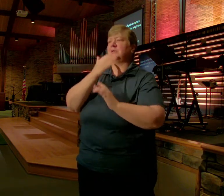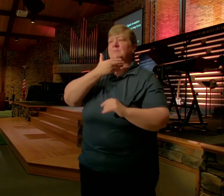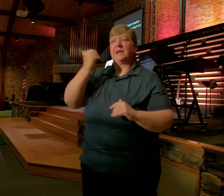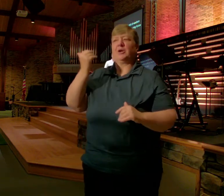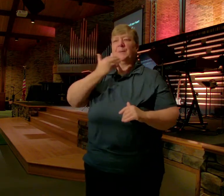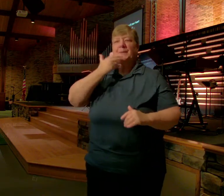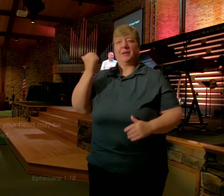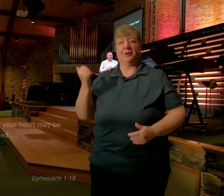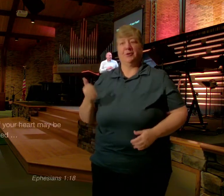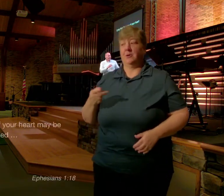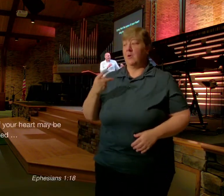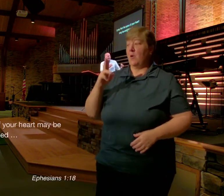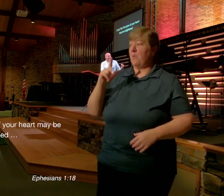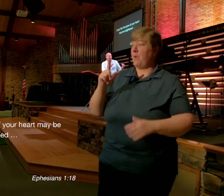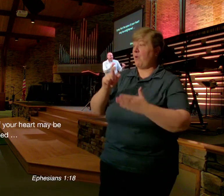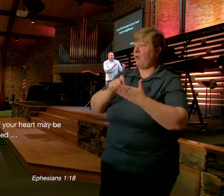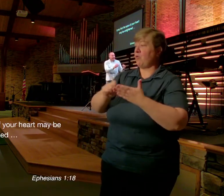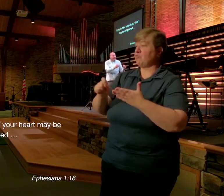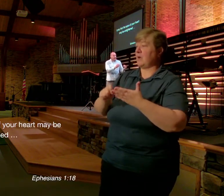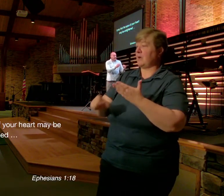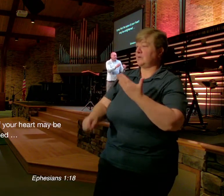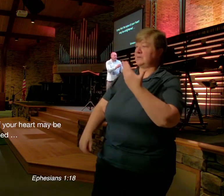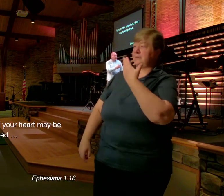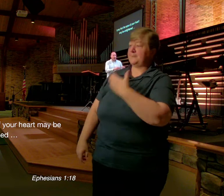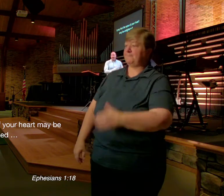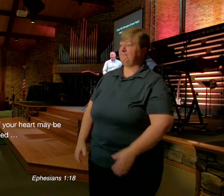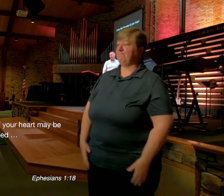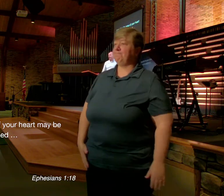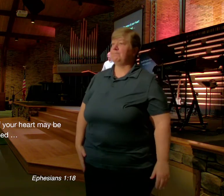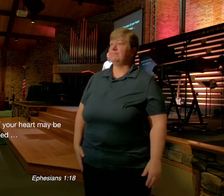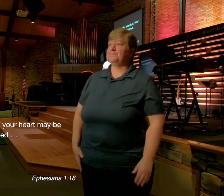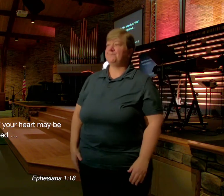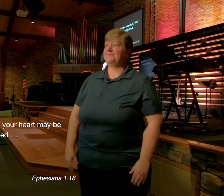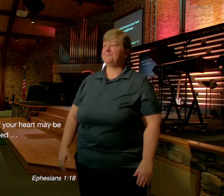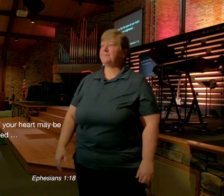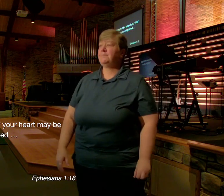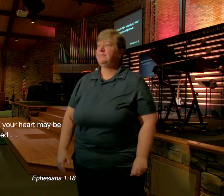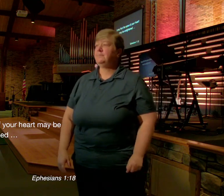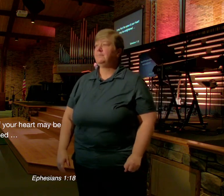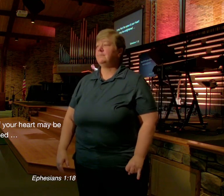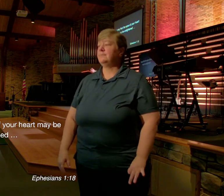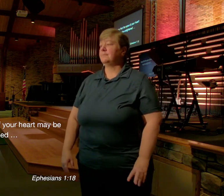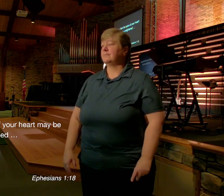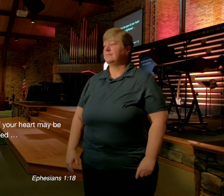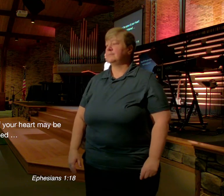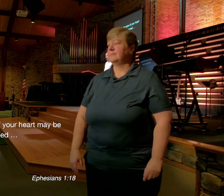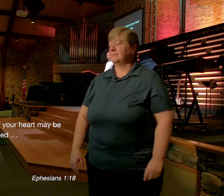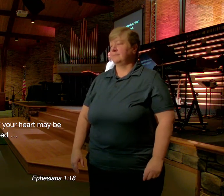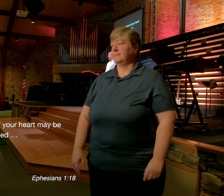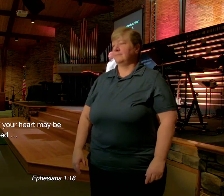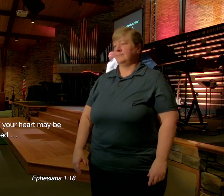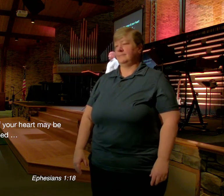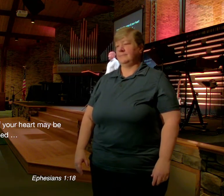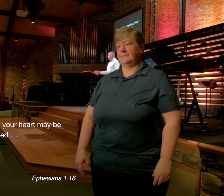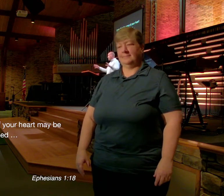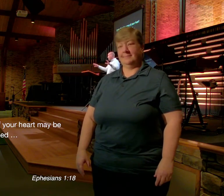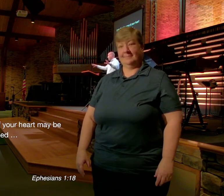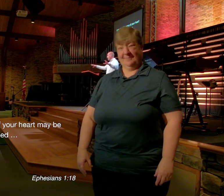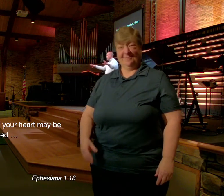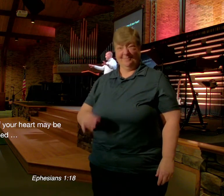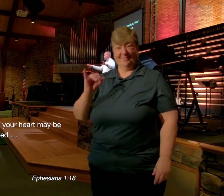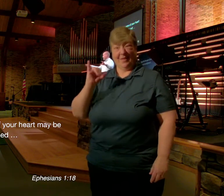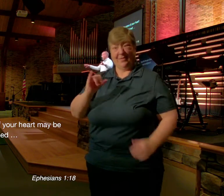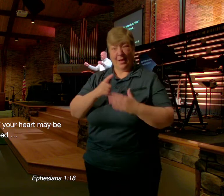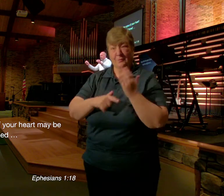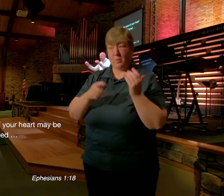I pray that the eyes Of your heart May be enlightened That's what Paul wants